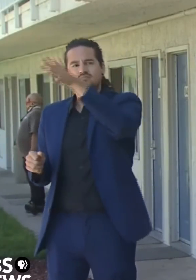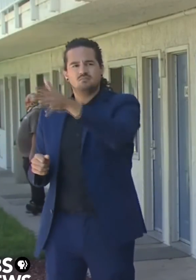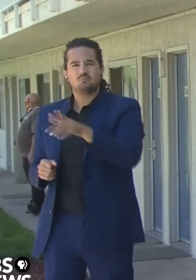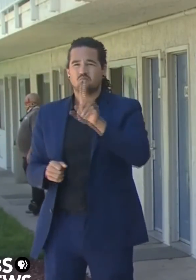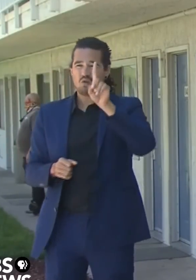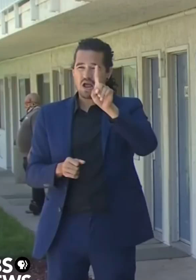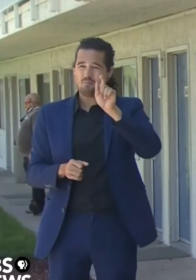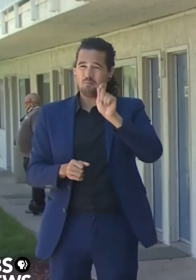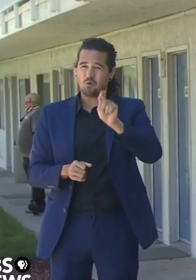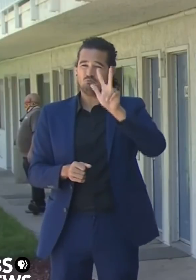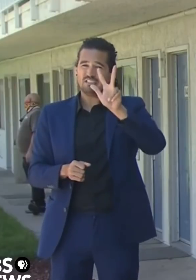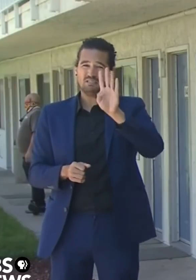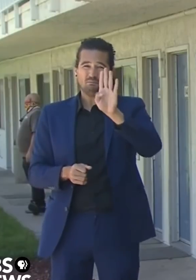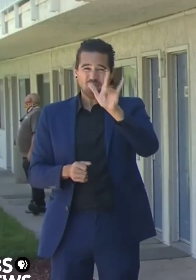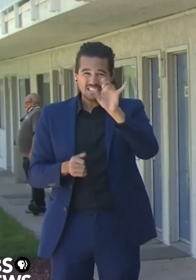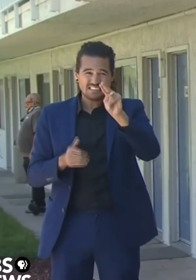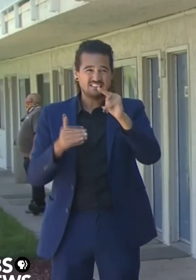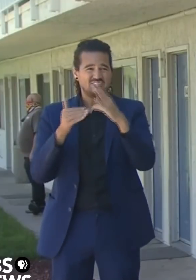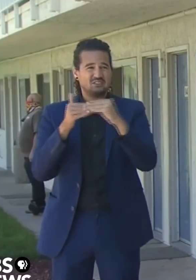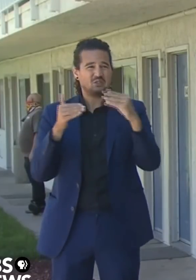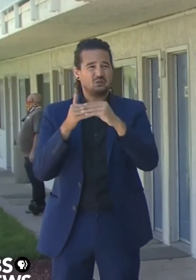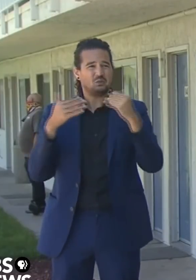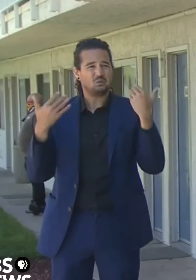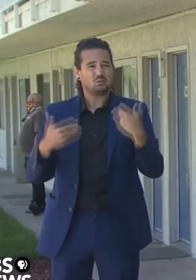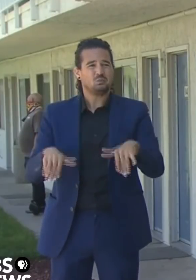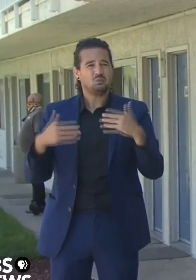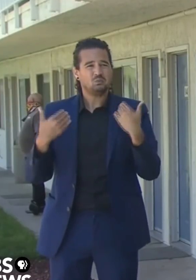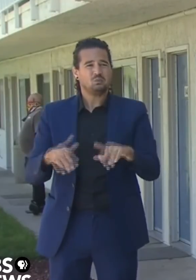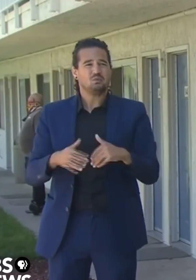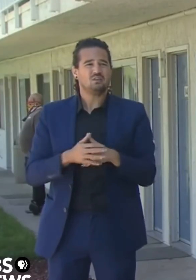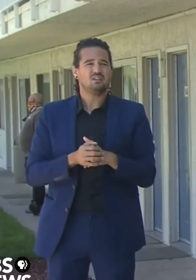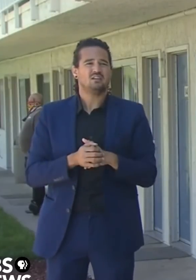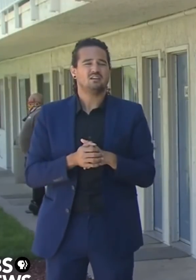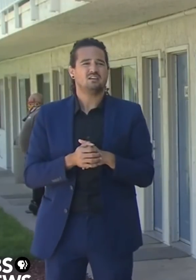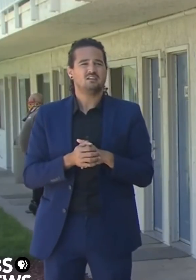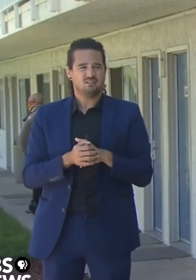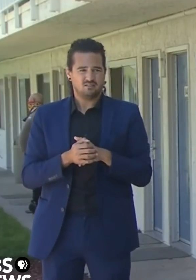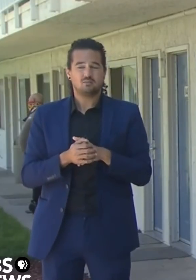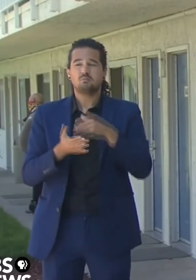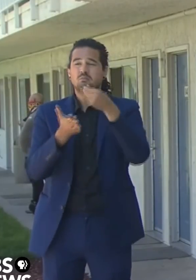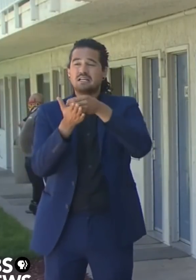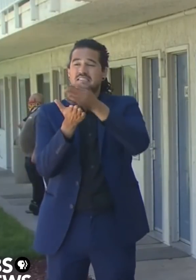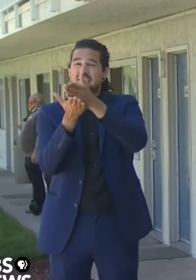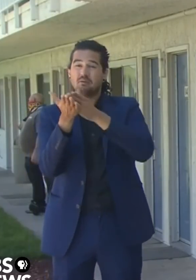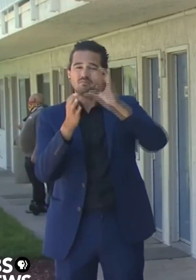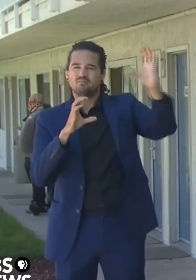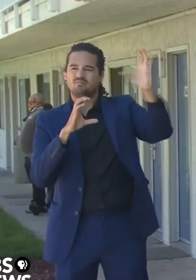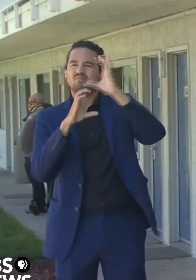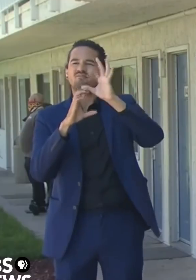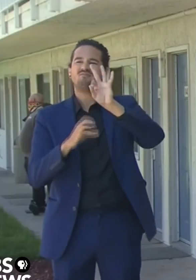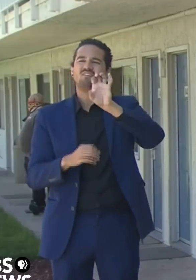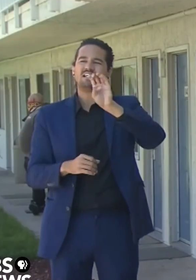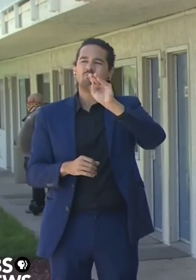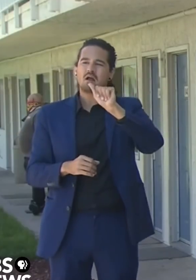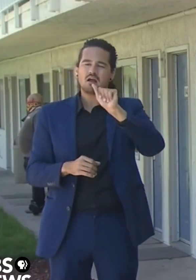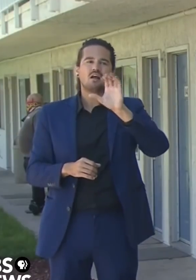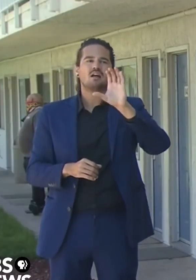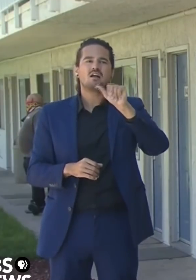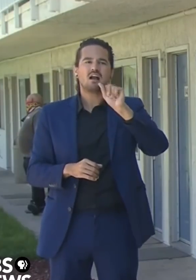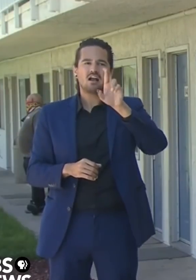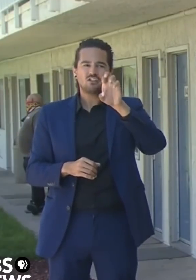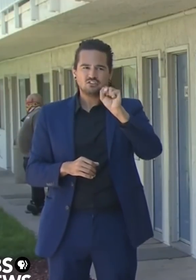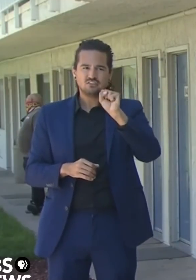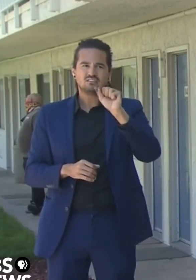coming from the cares act in additional philanthropic resources. And I'd be remiss if I did not thank Blue Shield and Kaiser